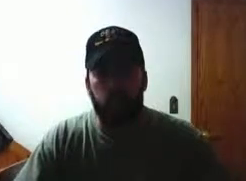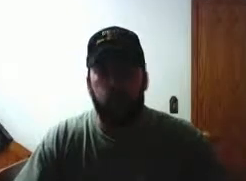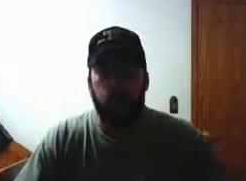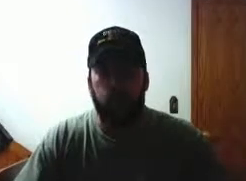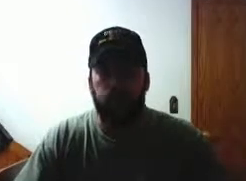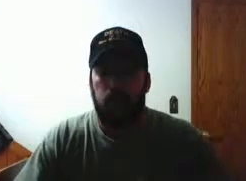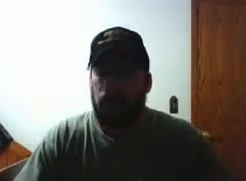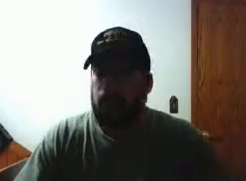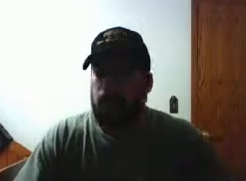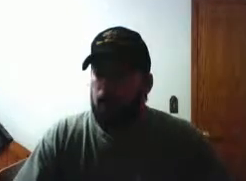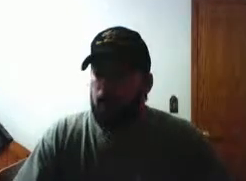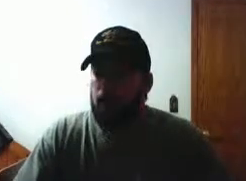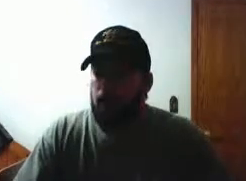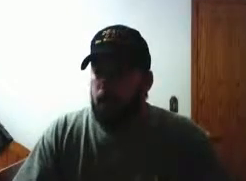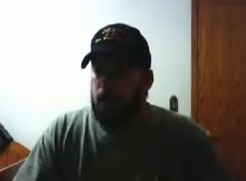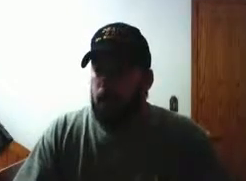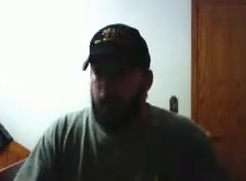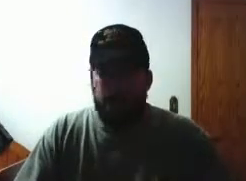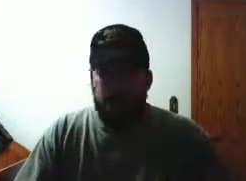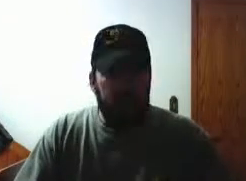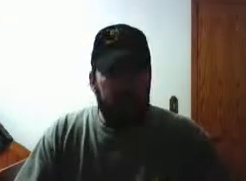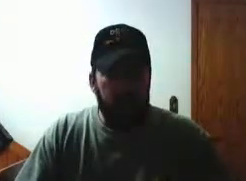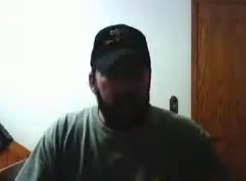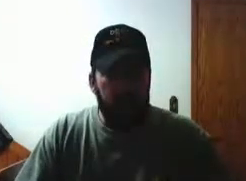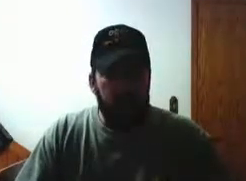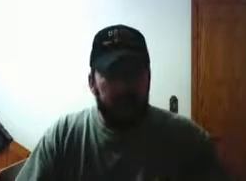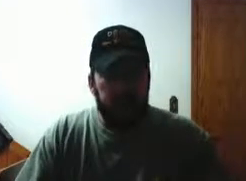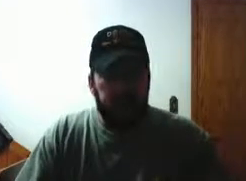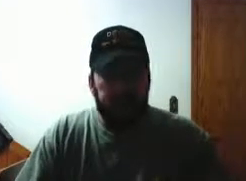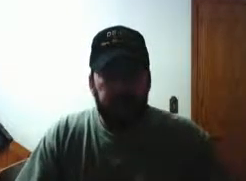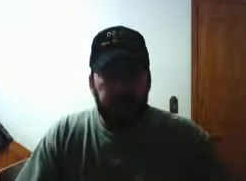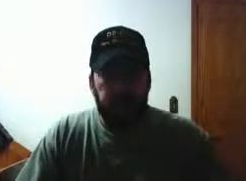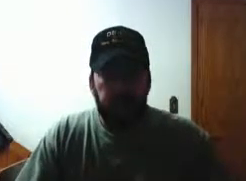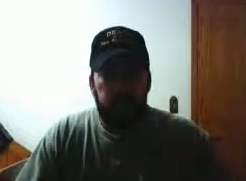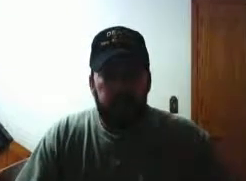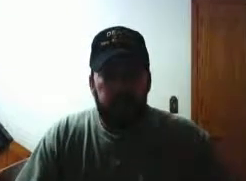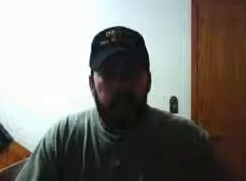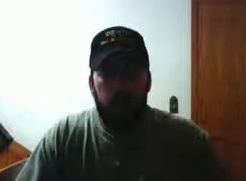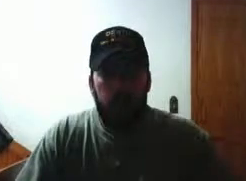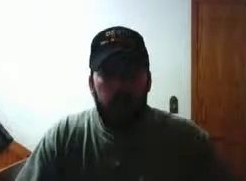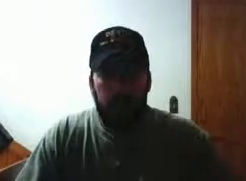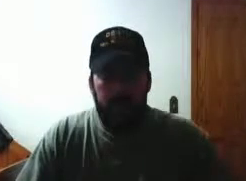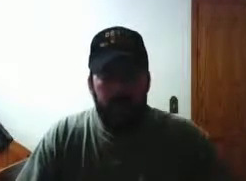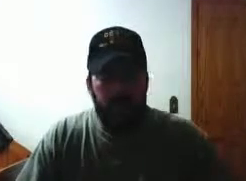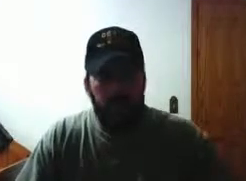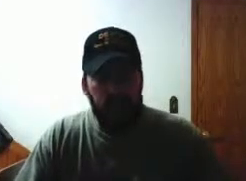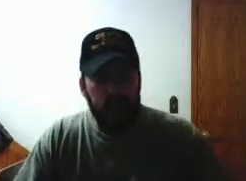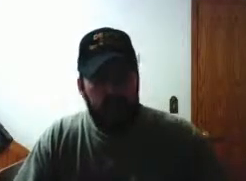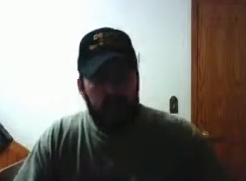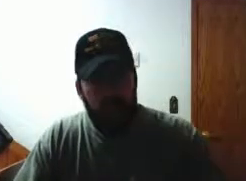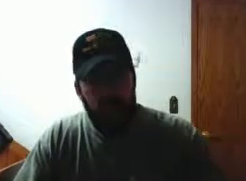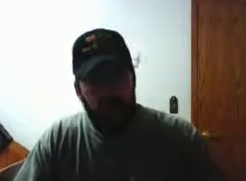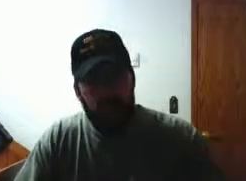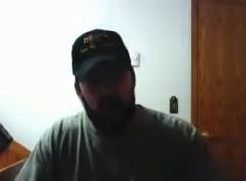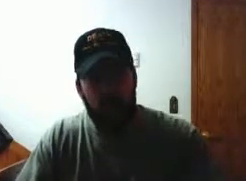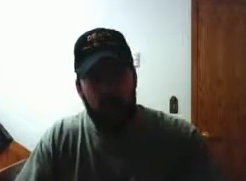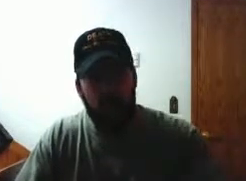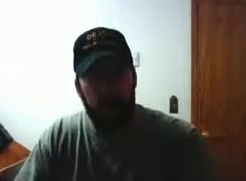on but having said that uh i would like to make this one comment real quick uh